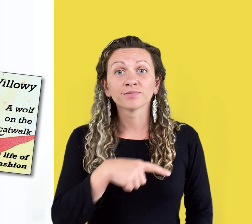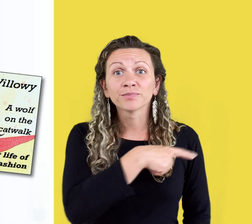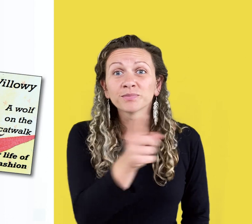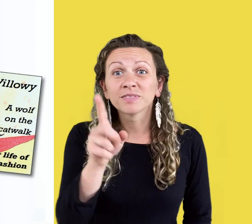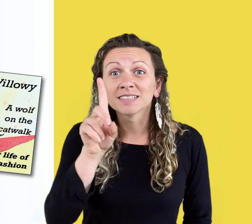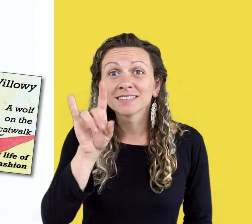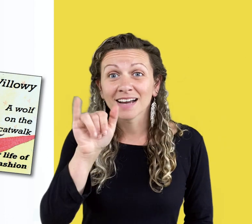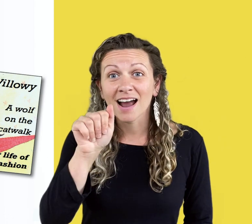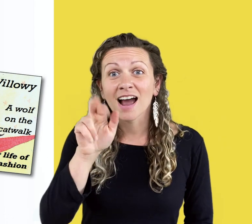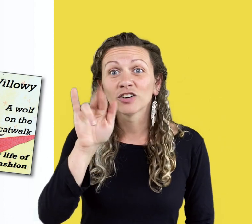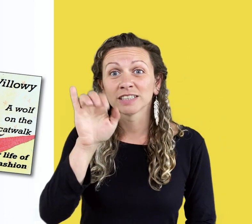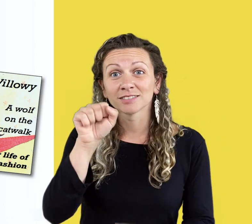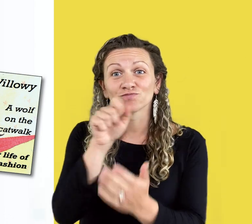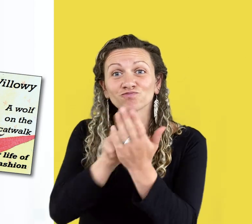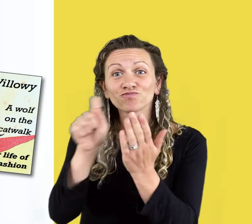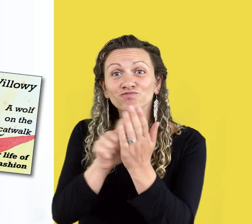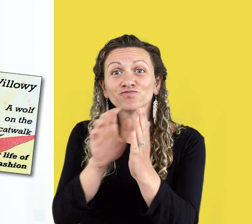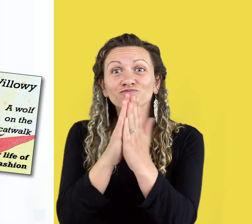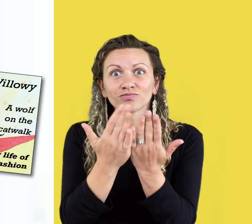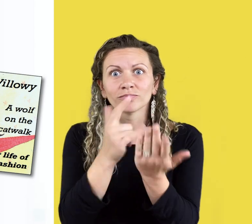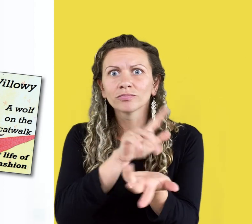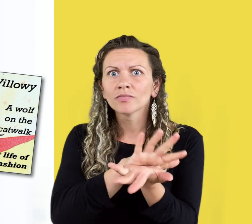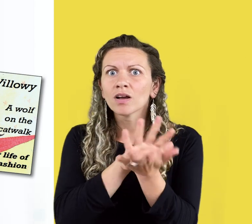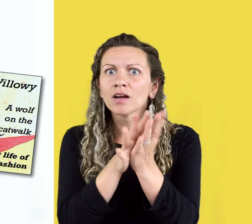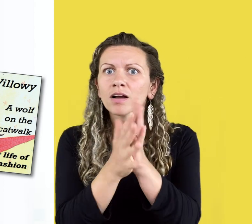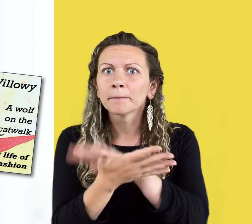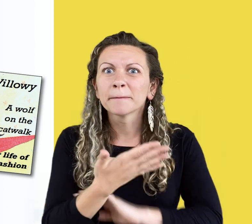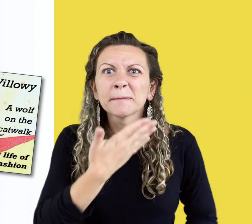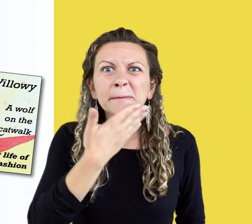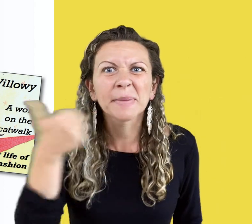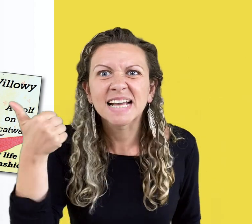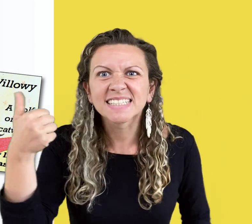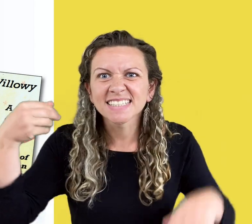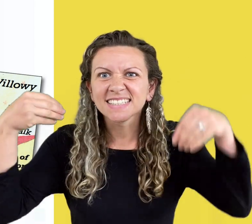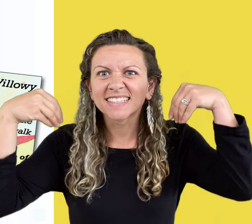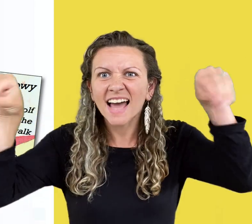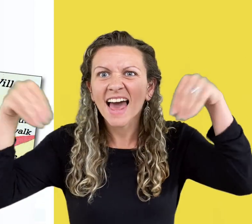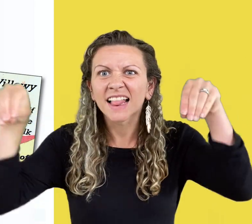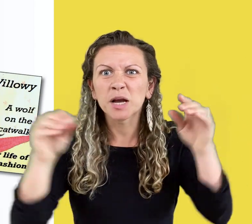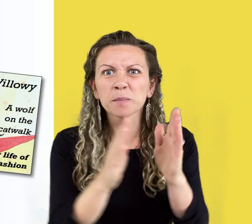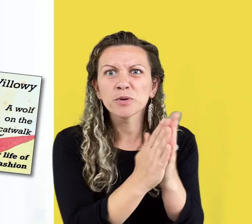And these diaries were made into best-selling books.